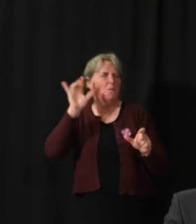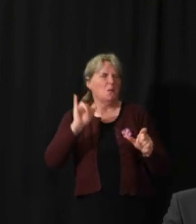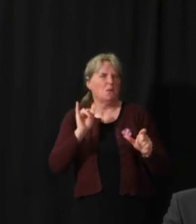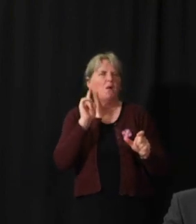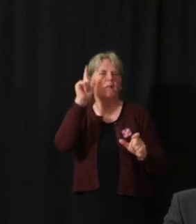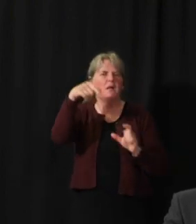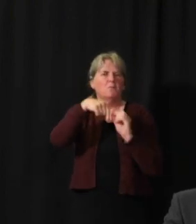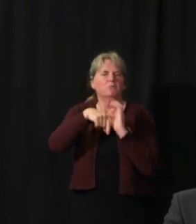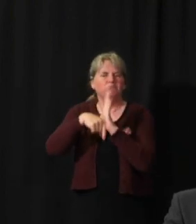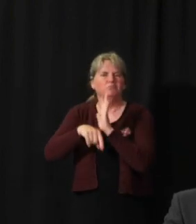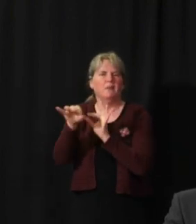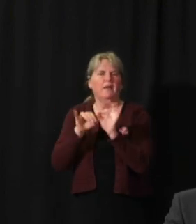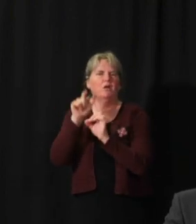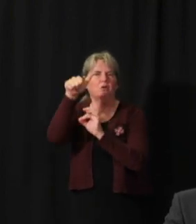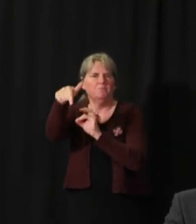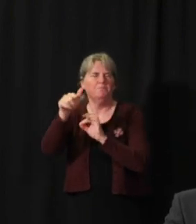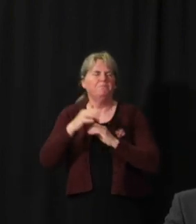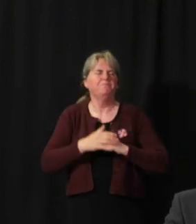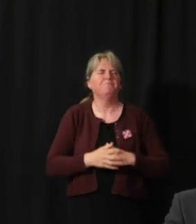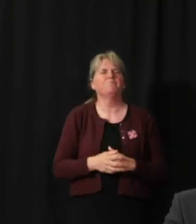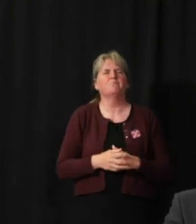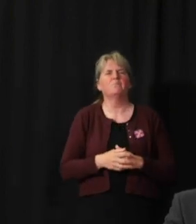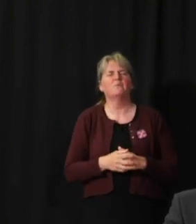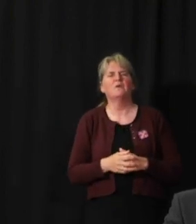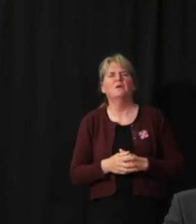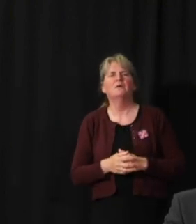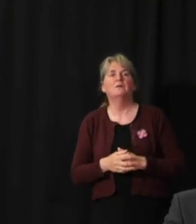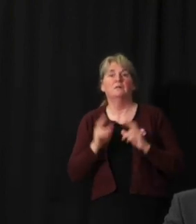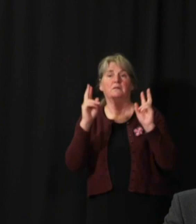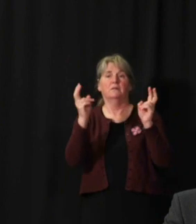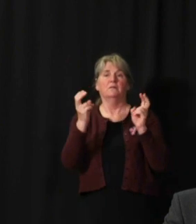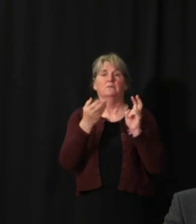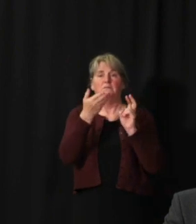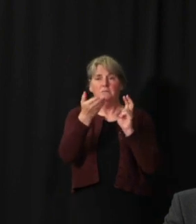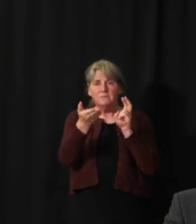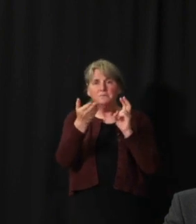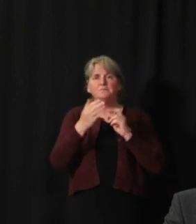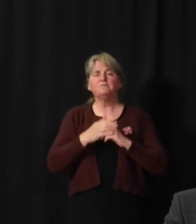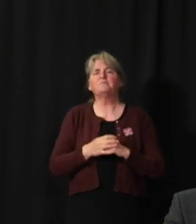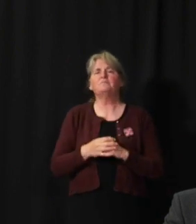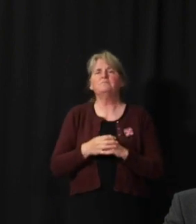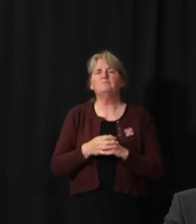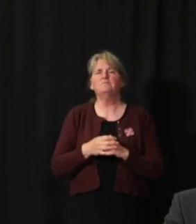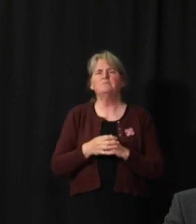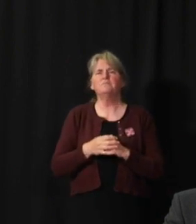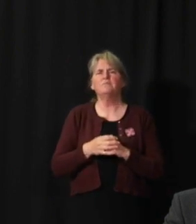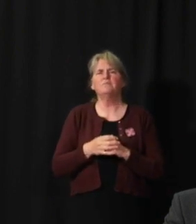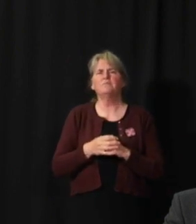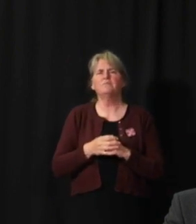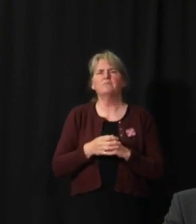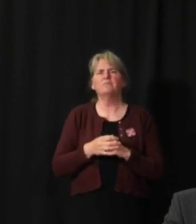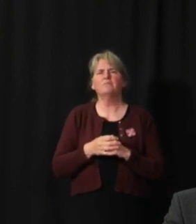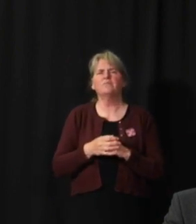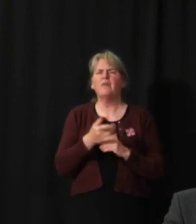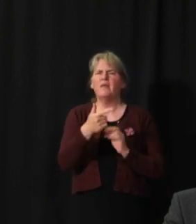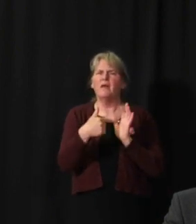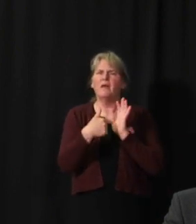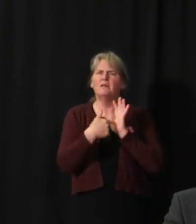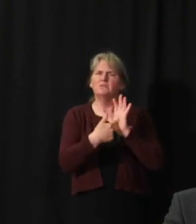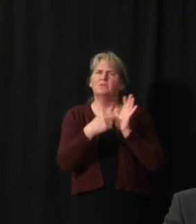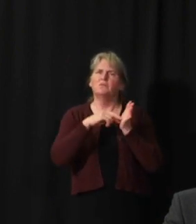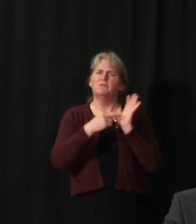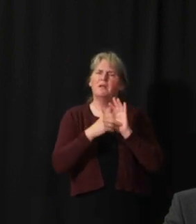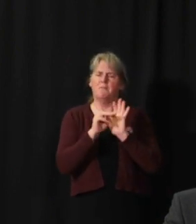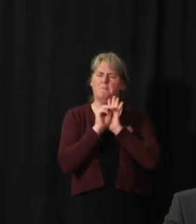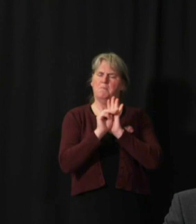go into for illustration purposes. In the quotation on the slide, it just emphasizes that